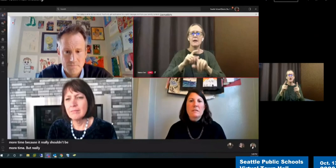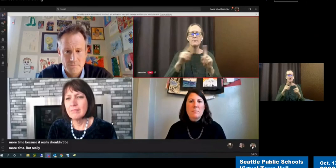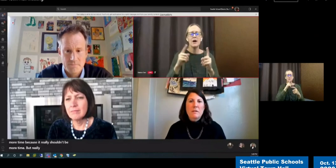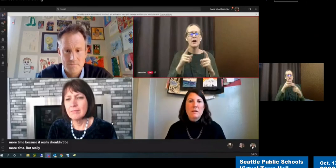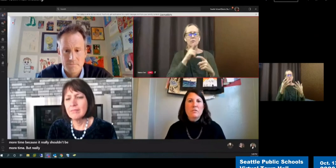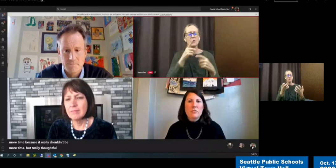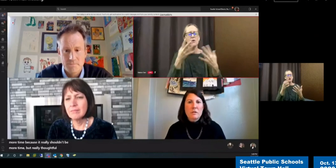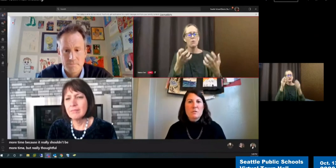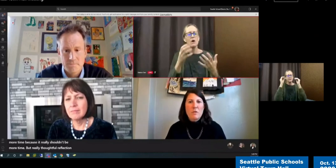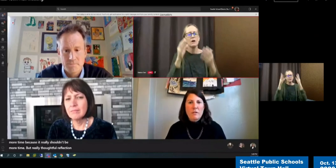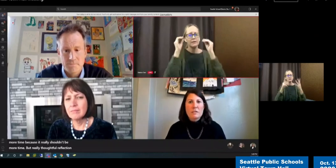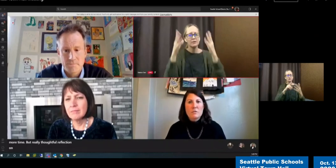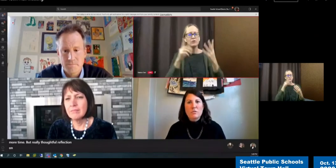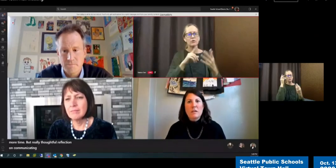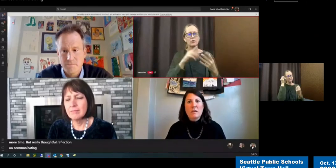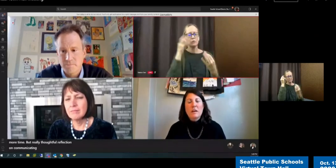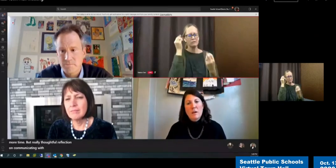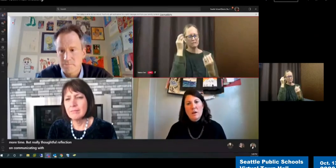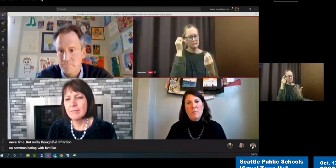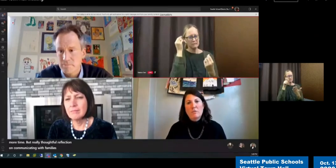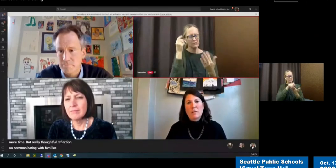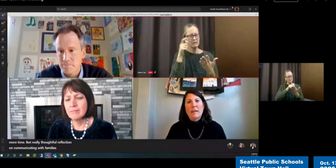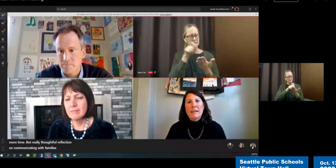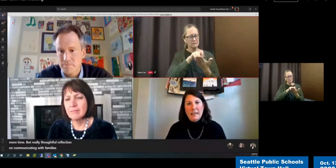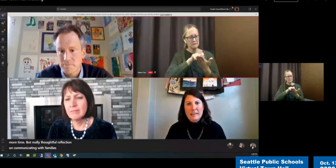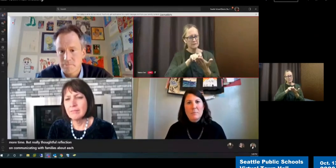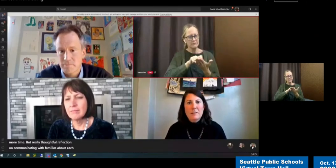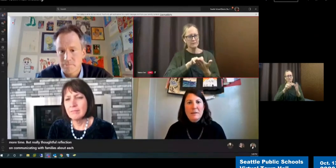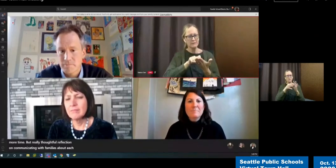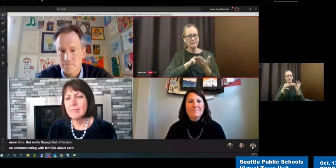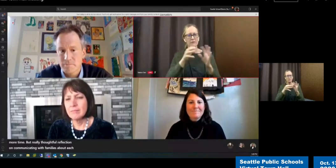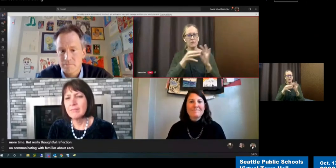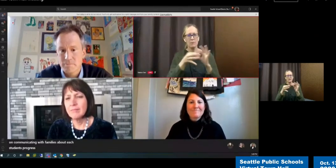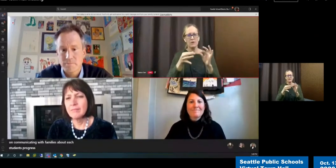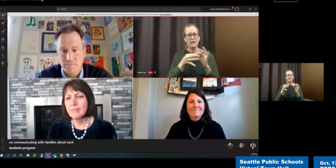families about each student's progress socially, emotionally, and academically.